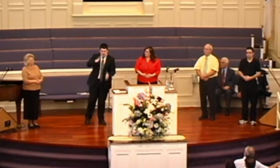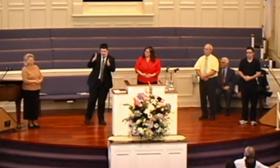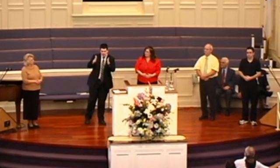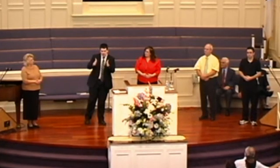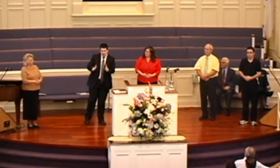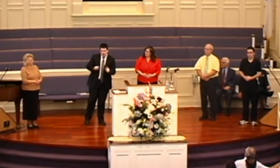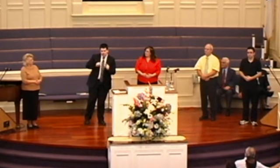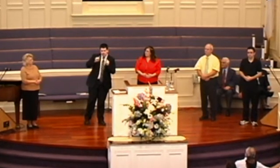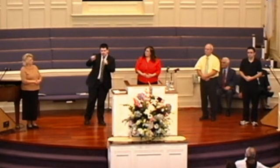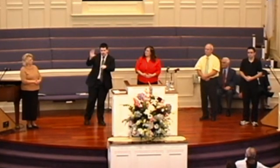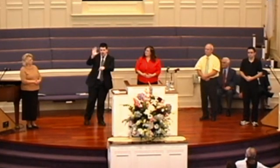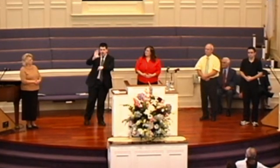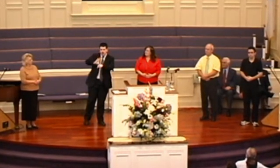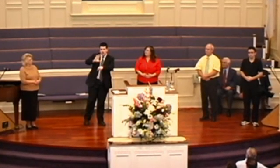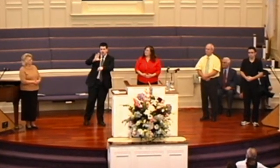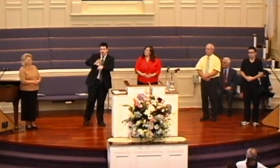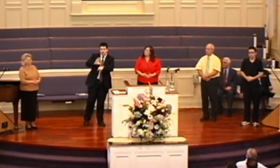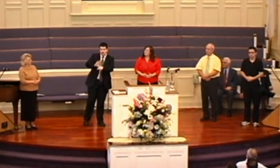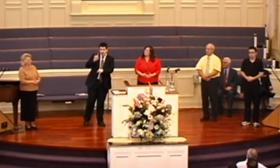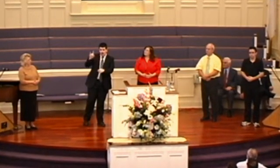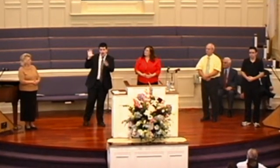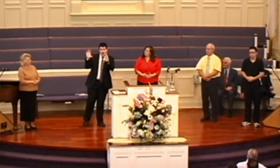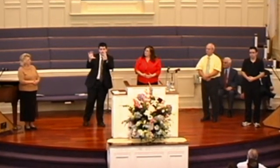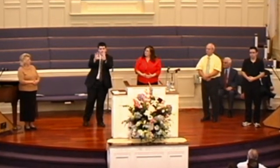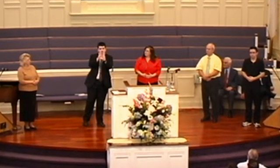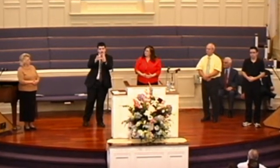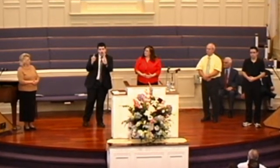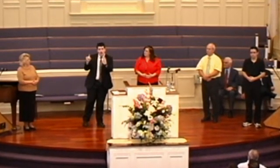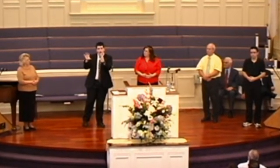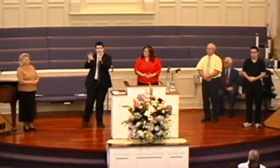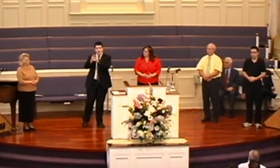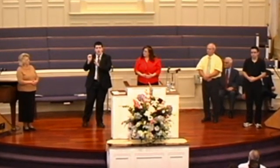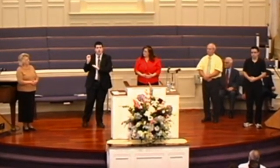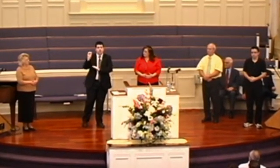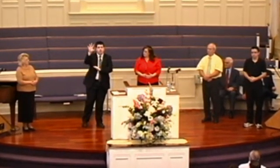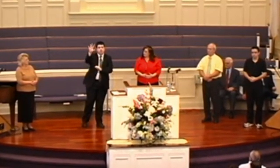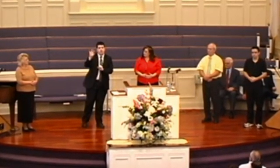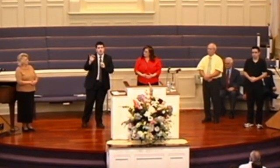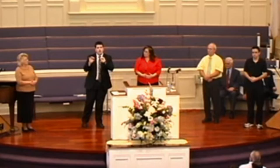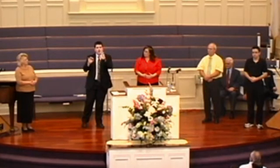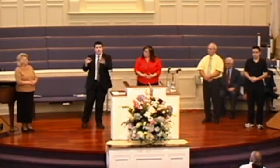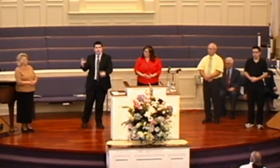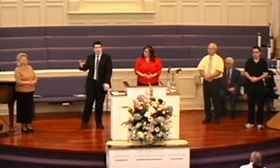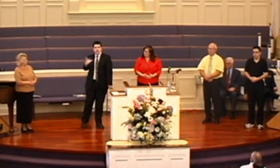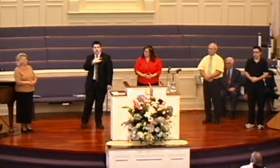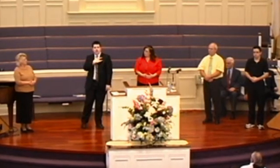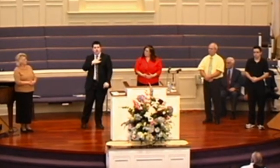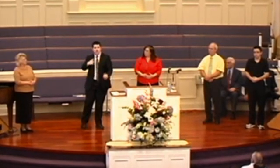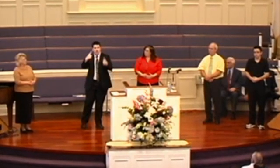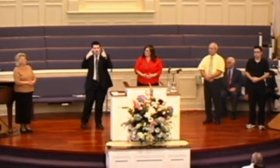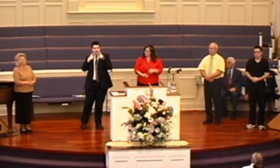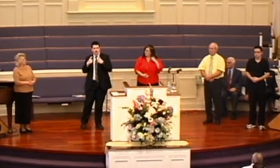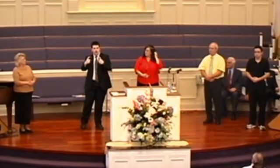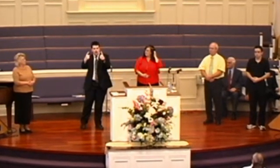A Missionary Came To Your Church These Pictures Made You Cry